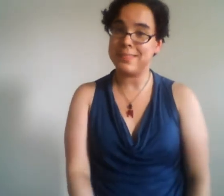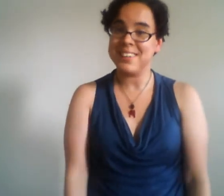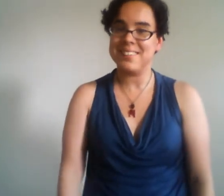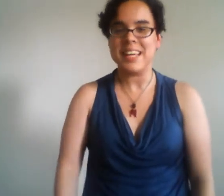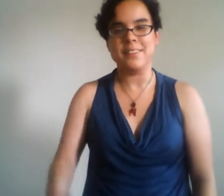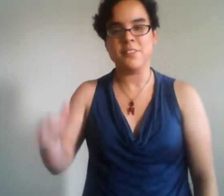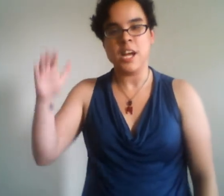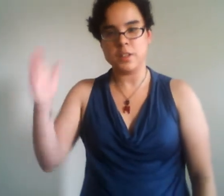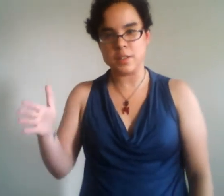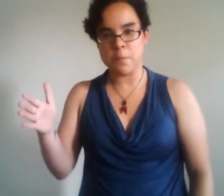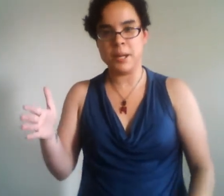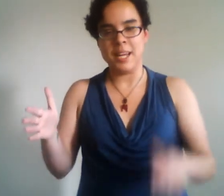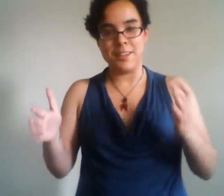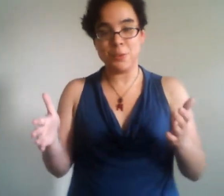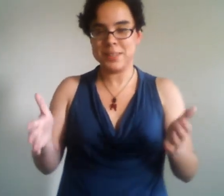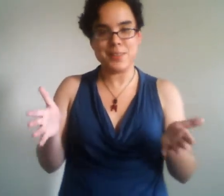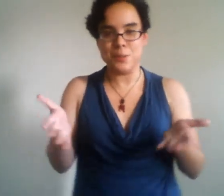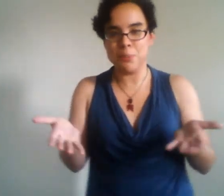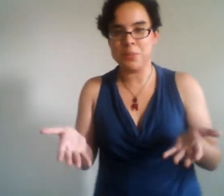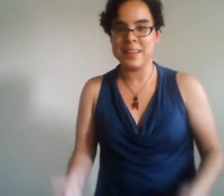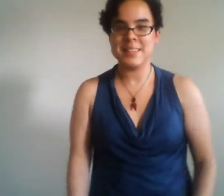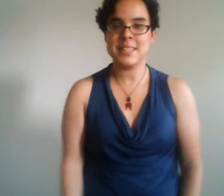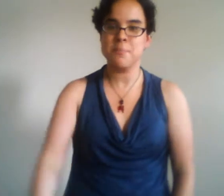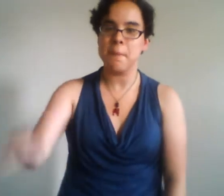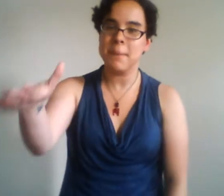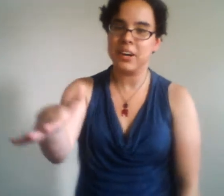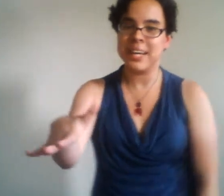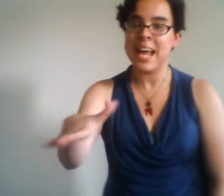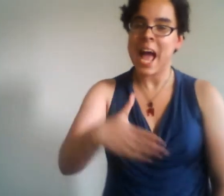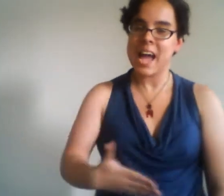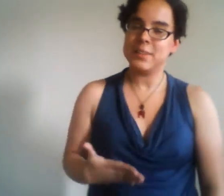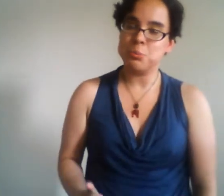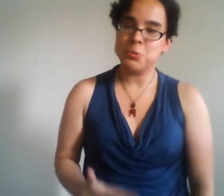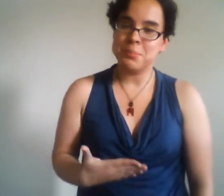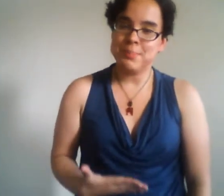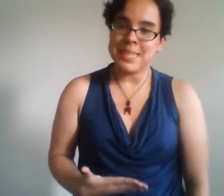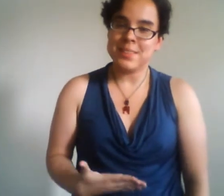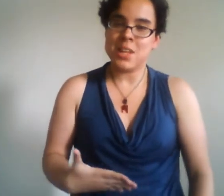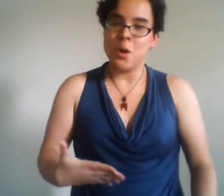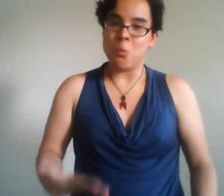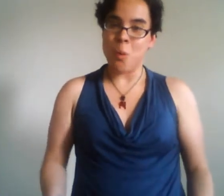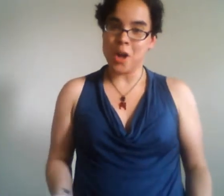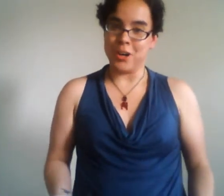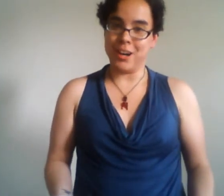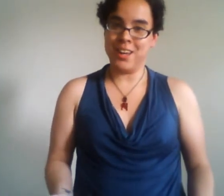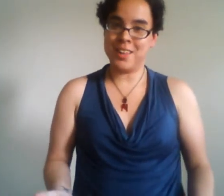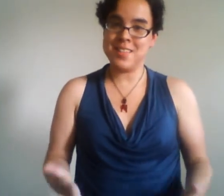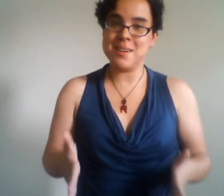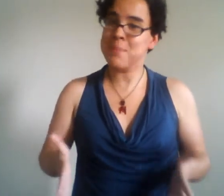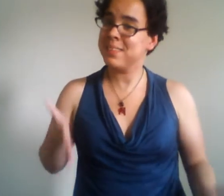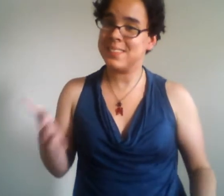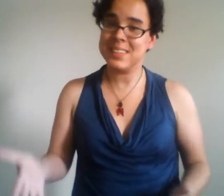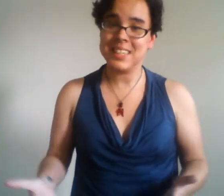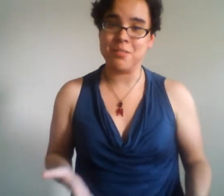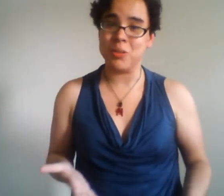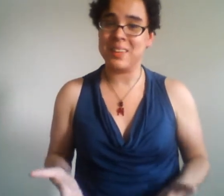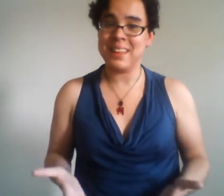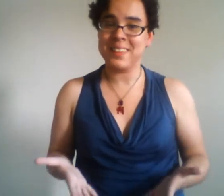they say as if soap and voice aren't both cleansing but Mary at its root means water the immensity of a relentless